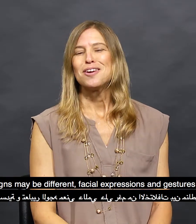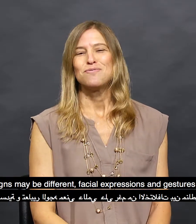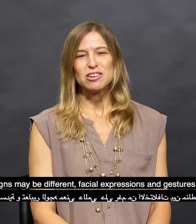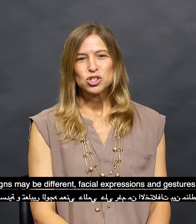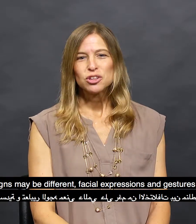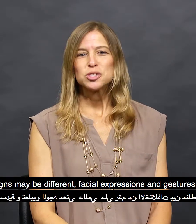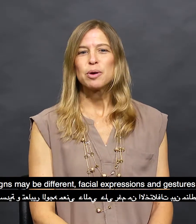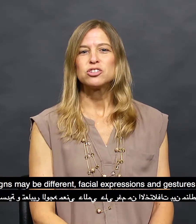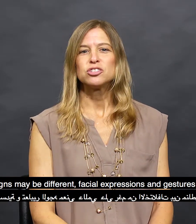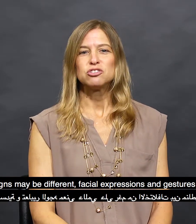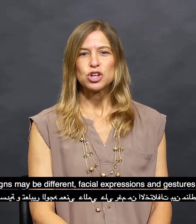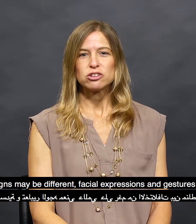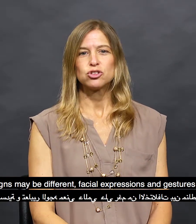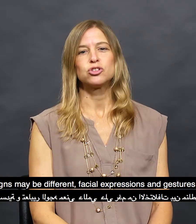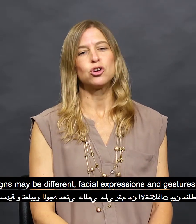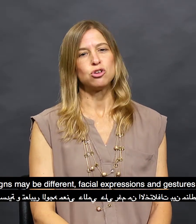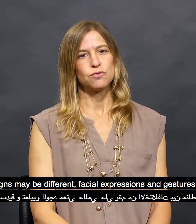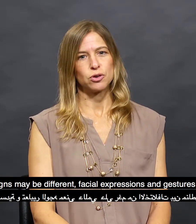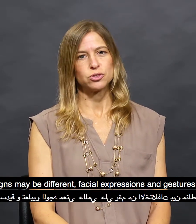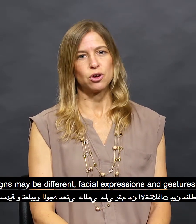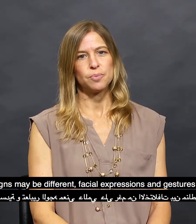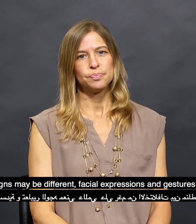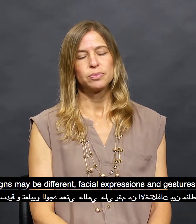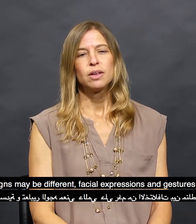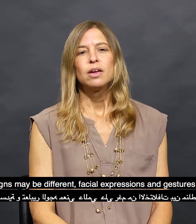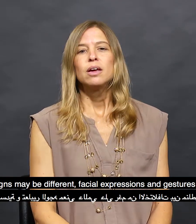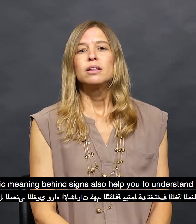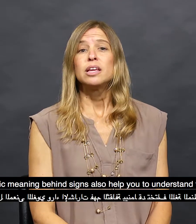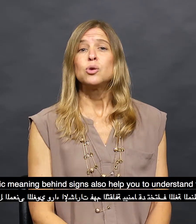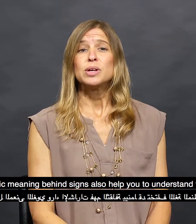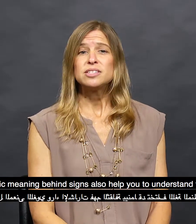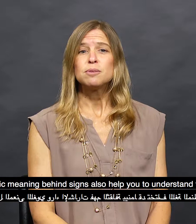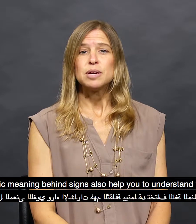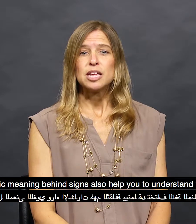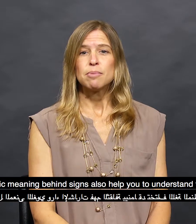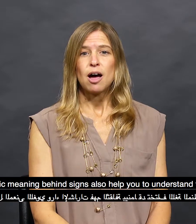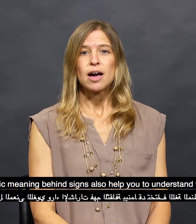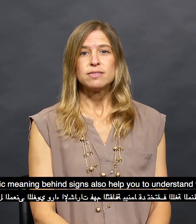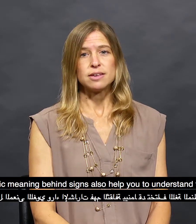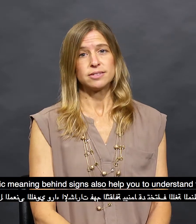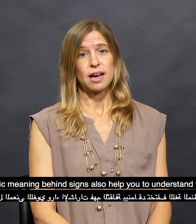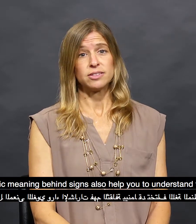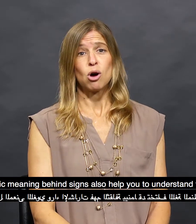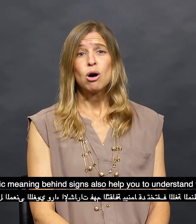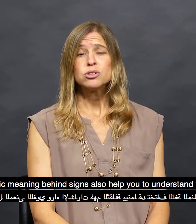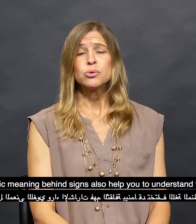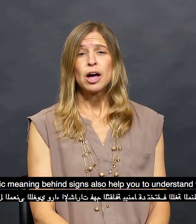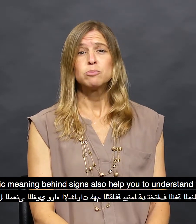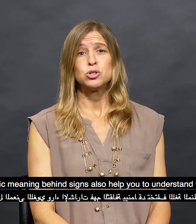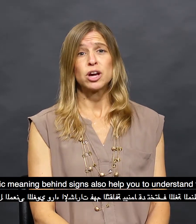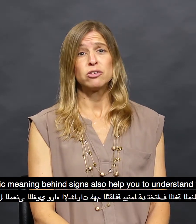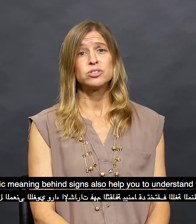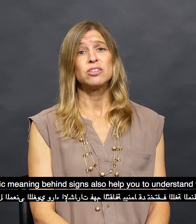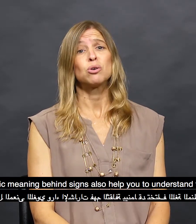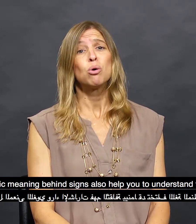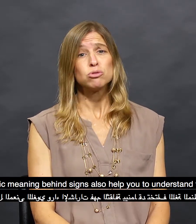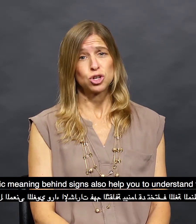Facial expressions and gestures are universal. Linguistic meaning behind these signs also helps you to understand the culture,